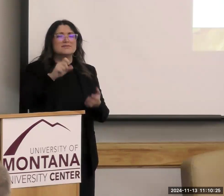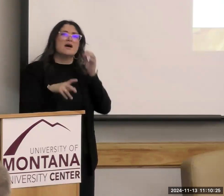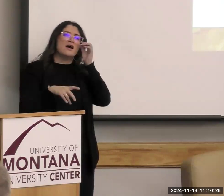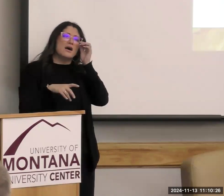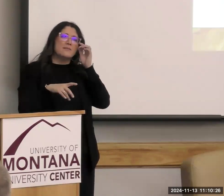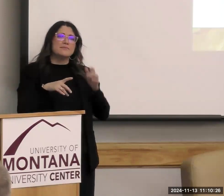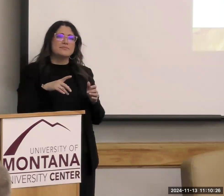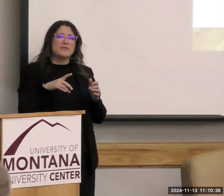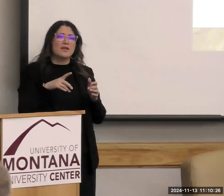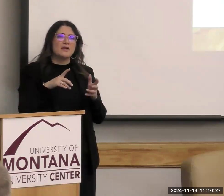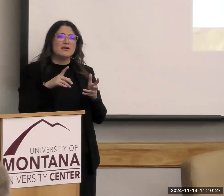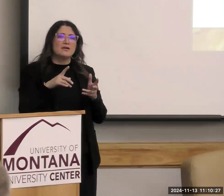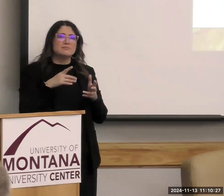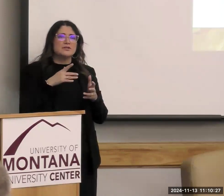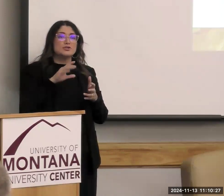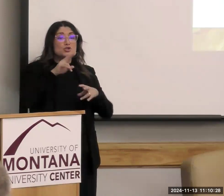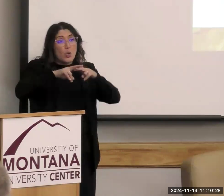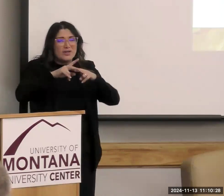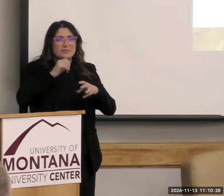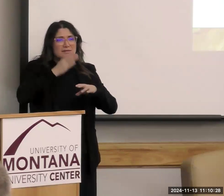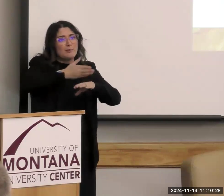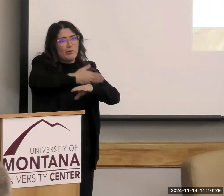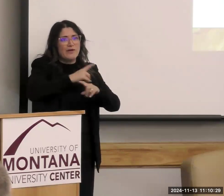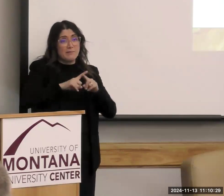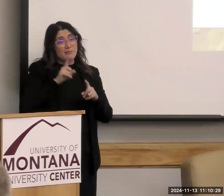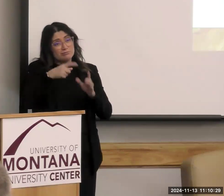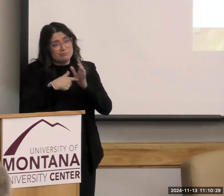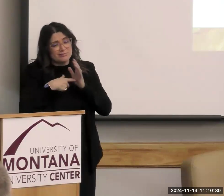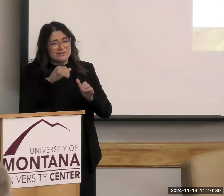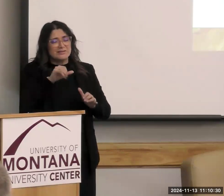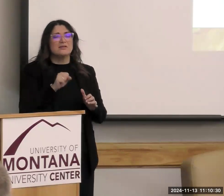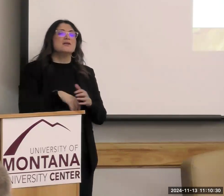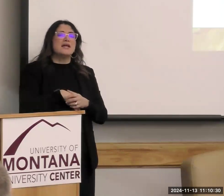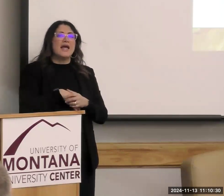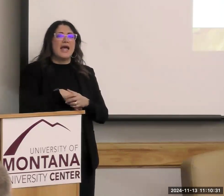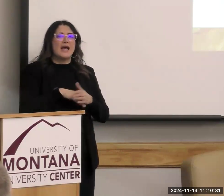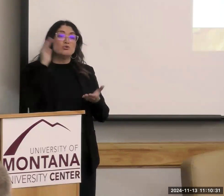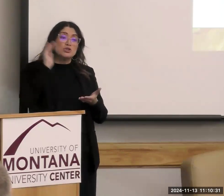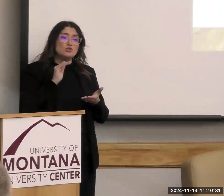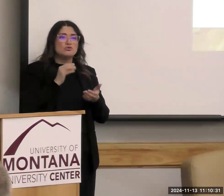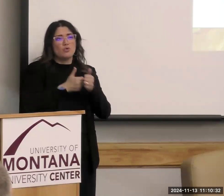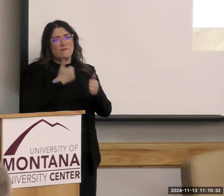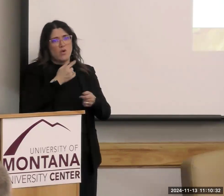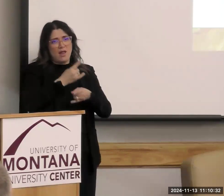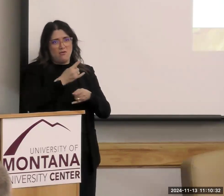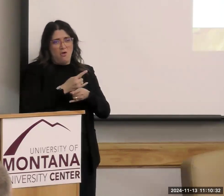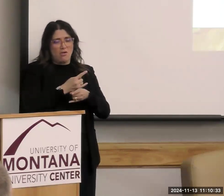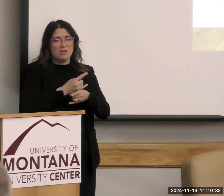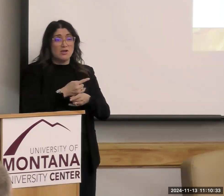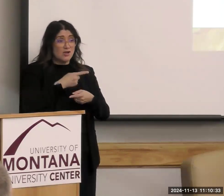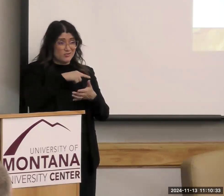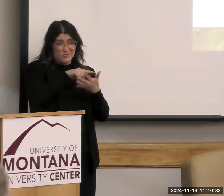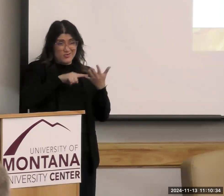we need a little bit, but certainly not what we're used to having. And reduce or avoid alcoholic beverages. So do these sound